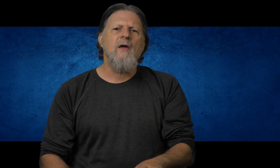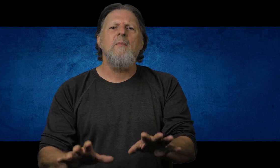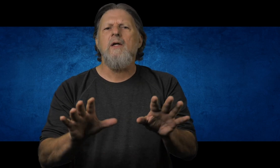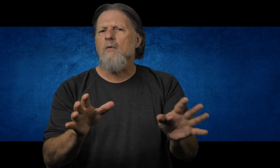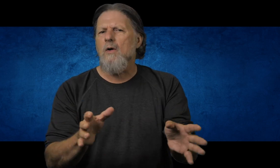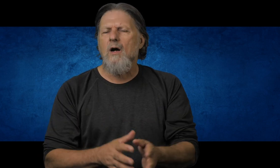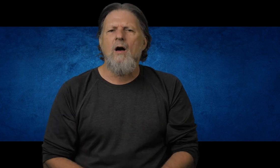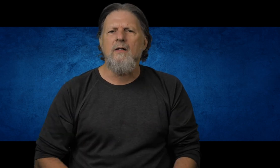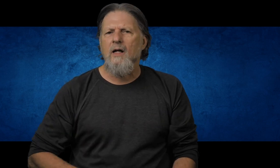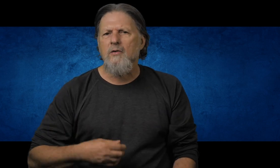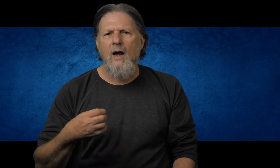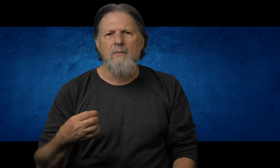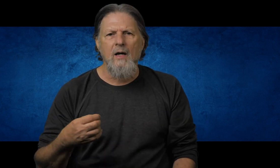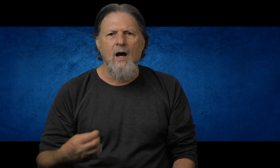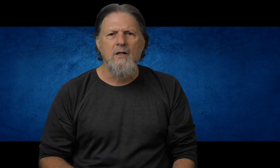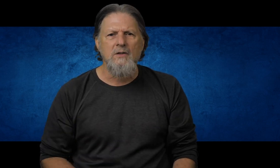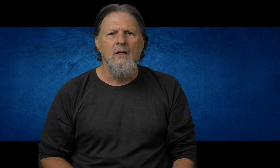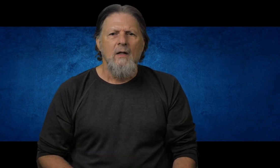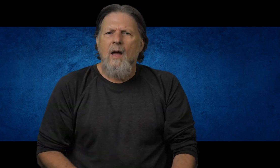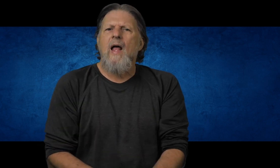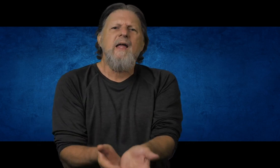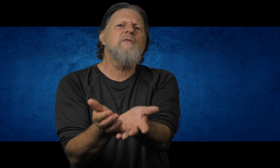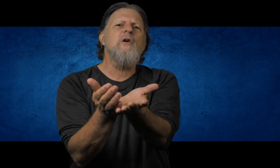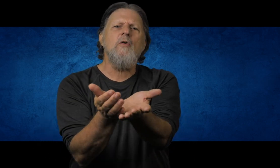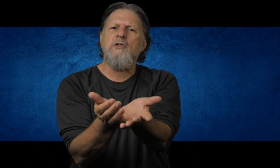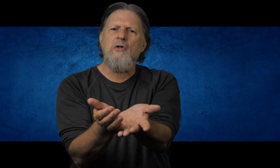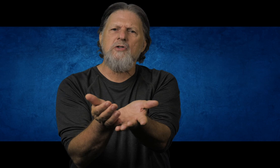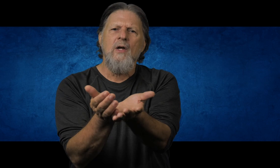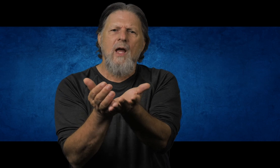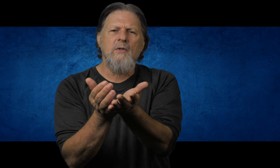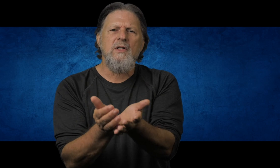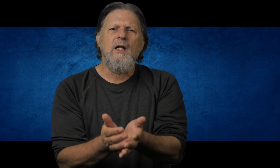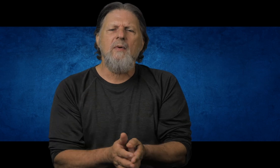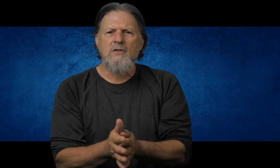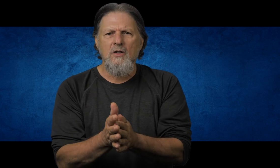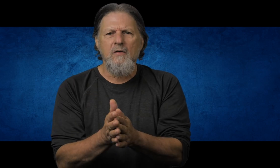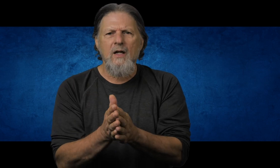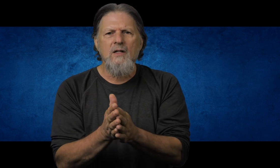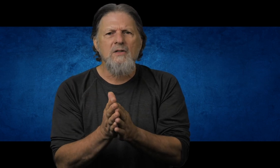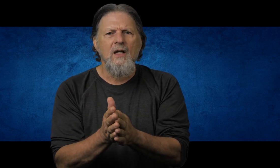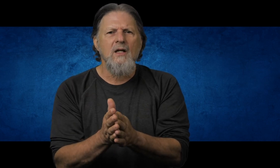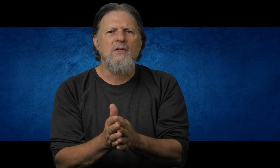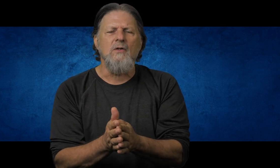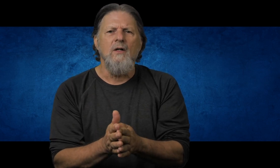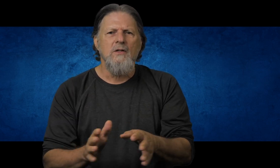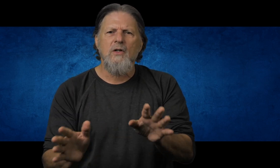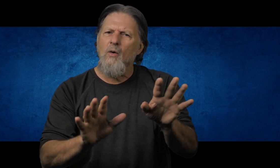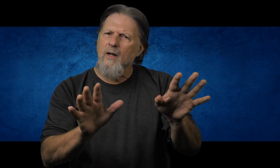family, I work hard, and I try to be honest. I mean, I even go to church and was thinking about serving in Sunday school. So you know what?